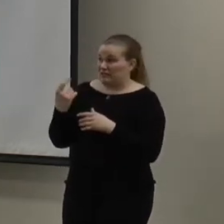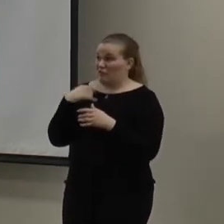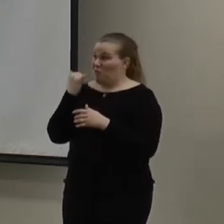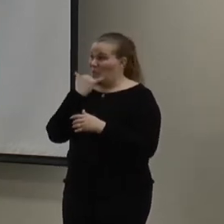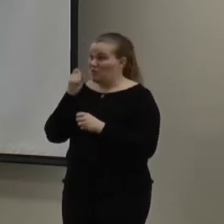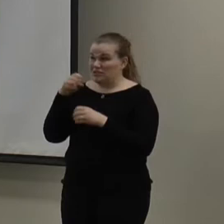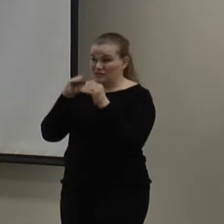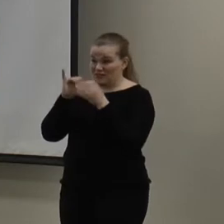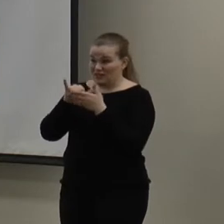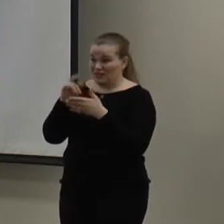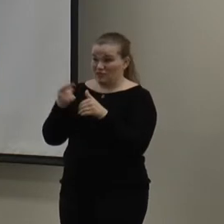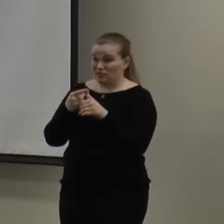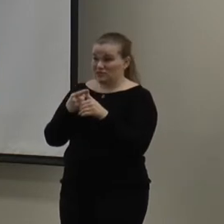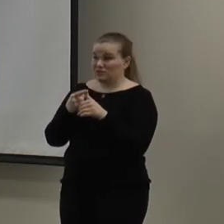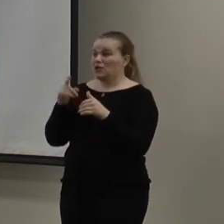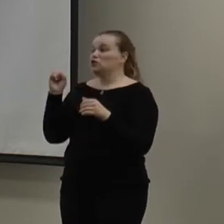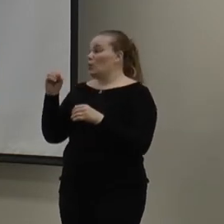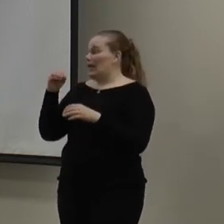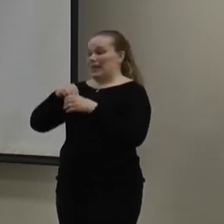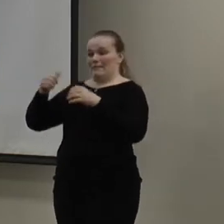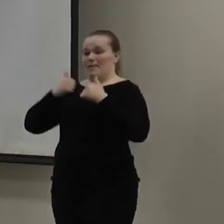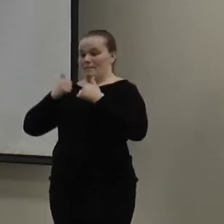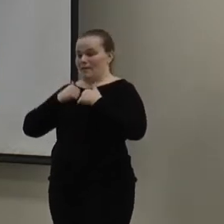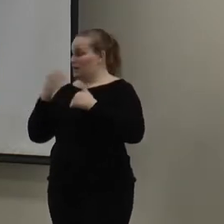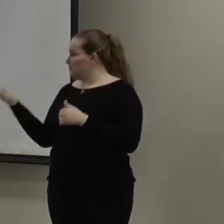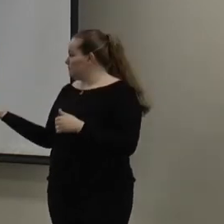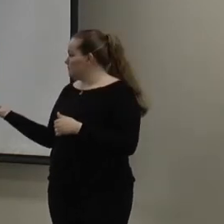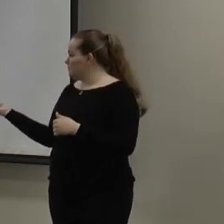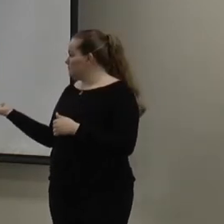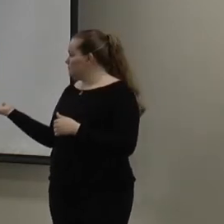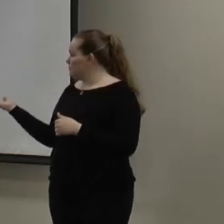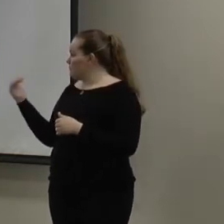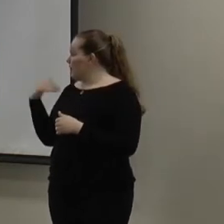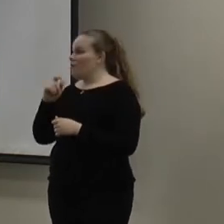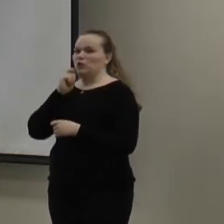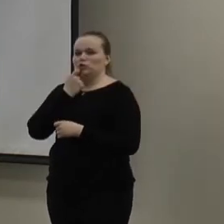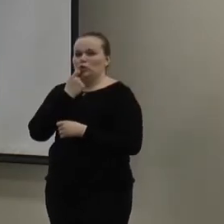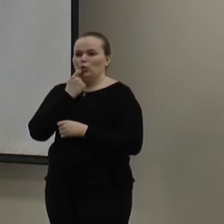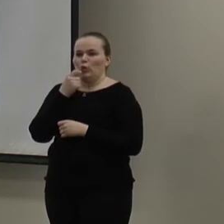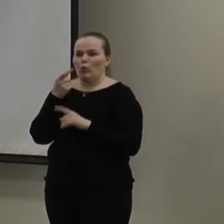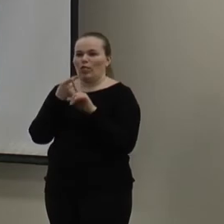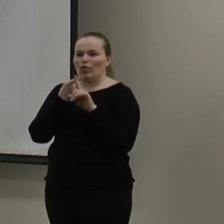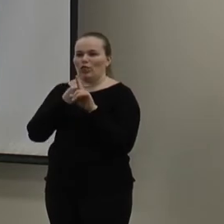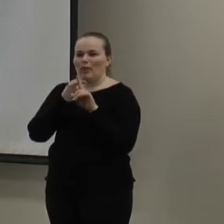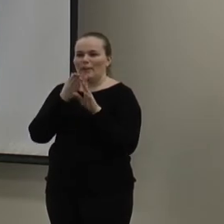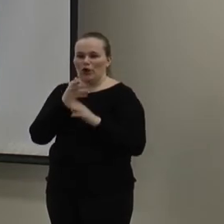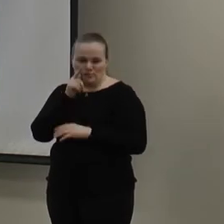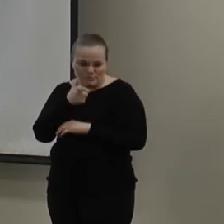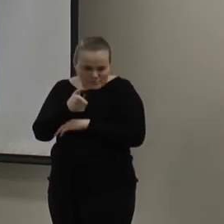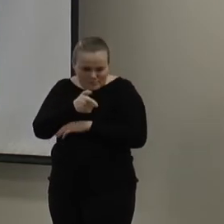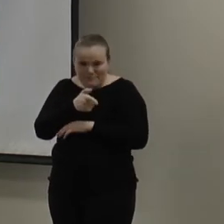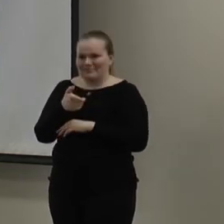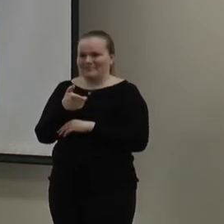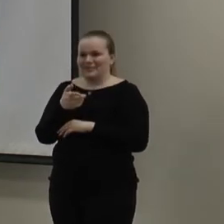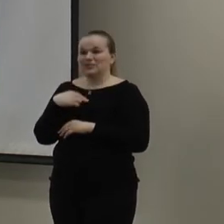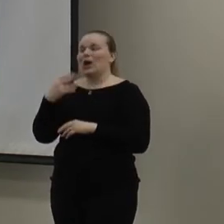issues that I need to address. So, in our backpack kit, we have this cool infrared thermometer. So, aside from